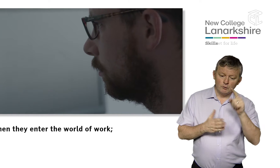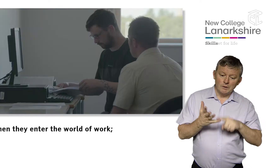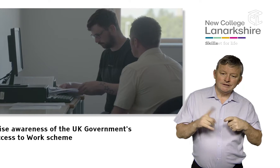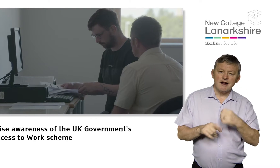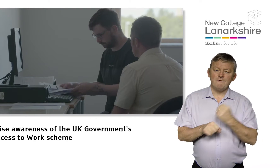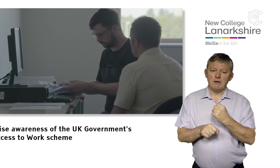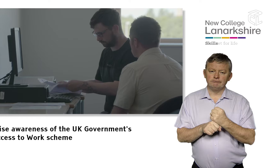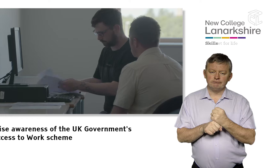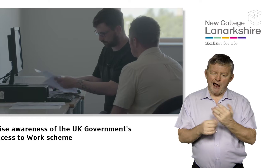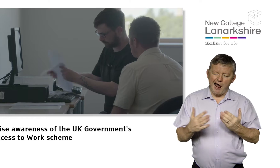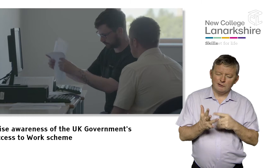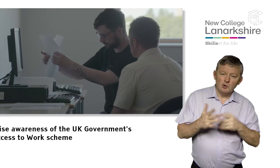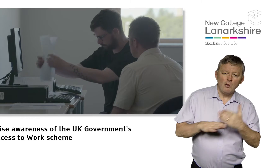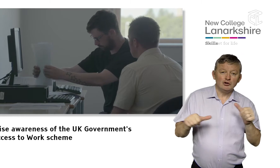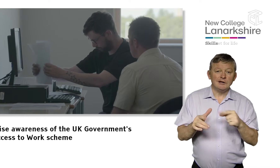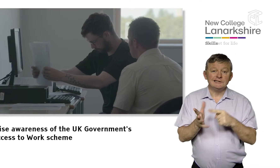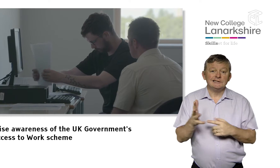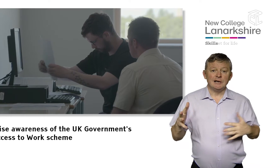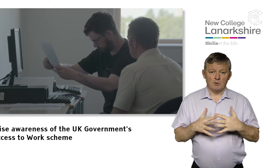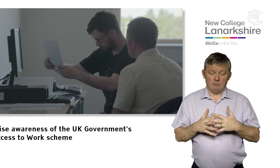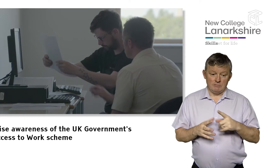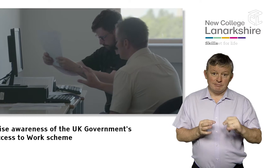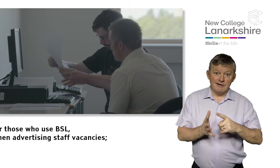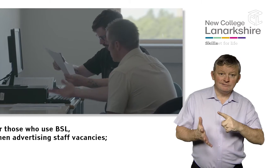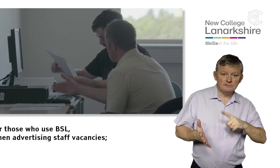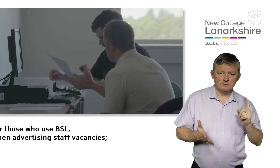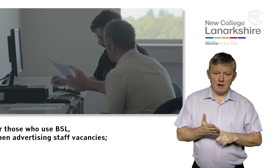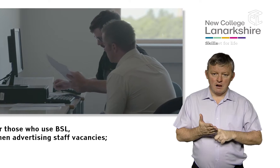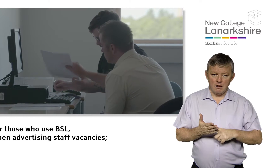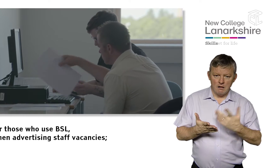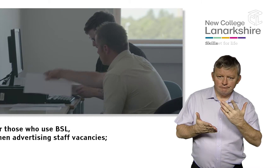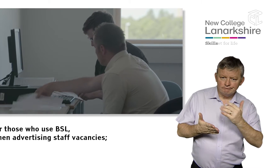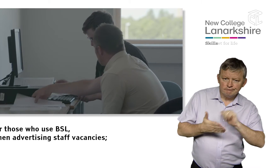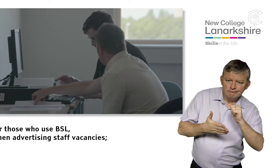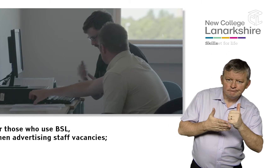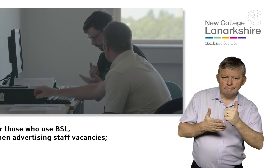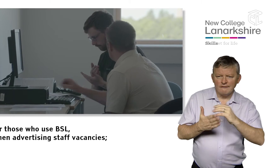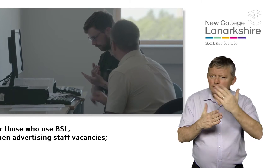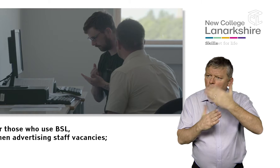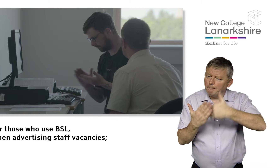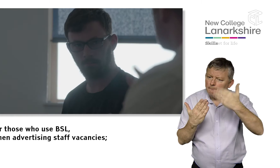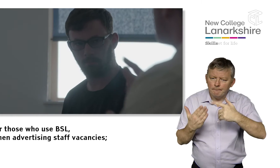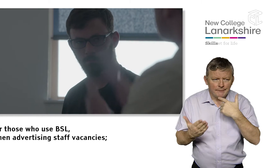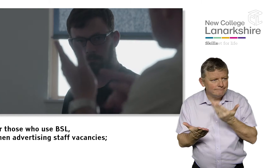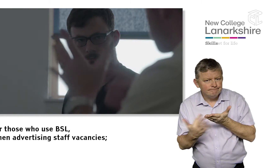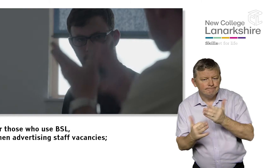Raise awareness of the UK Government's Access to Work Scheme for those who use BSL when advertising staff vacancies